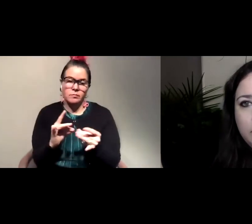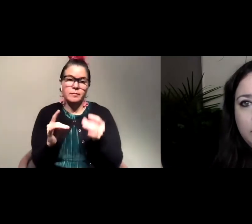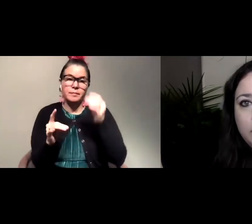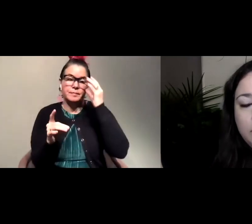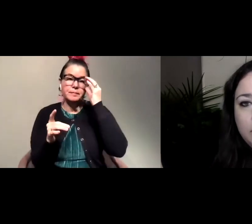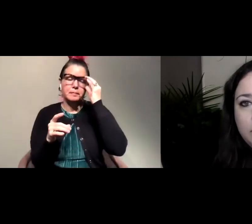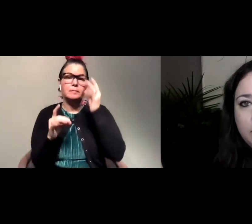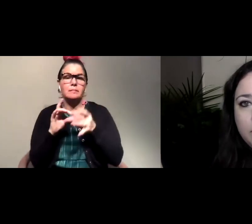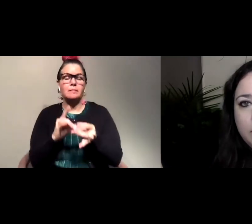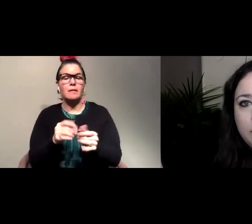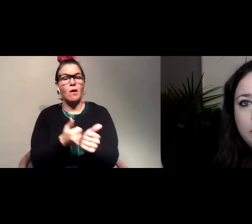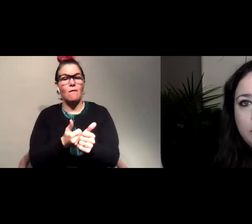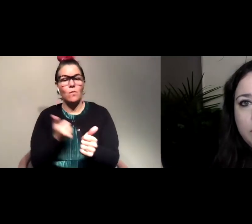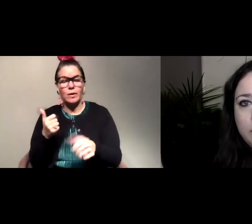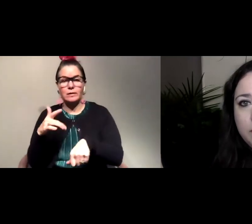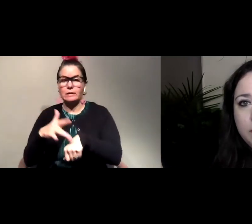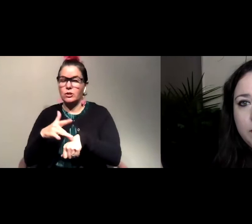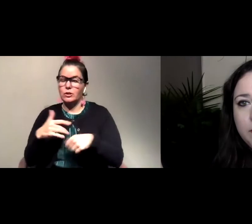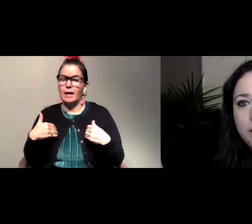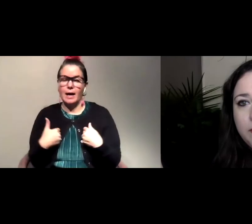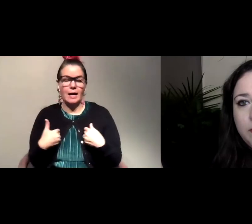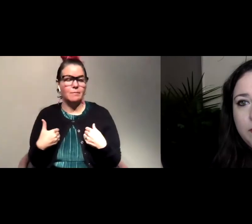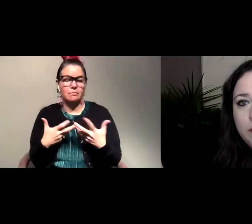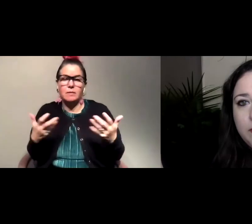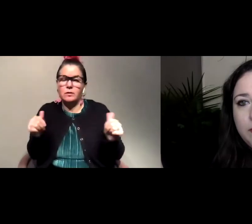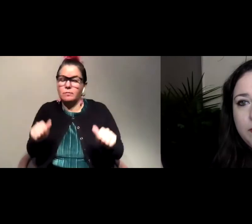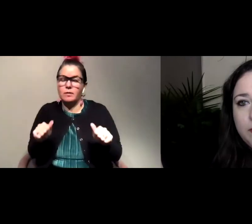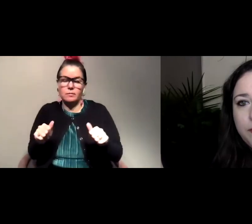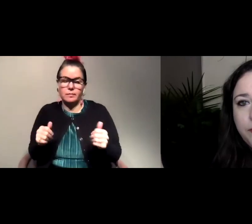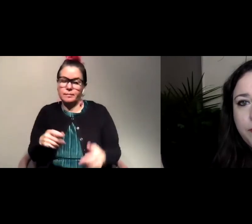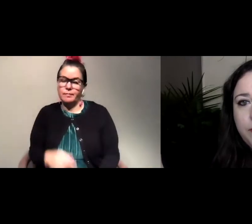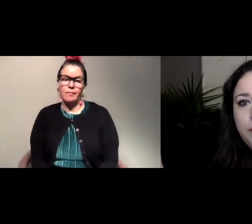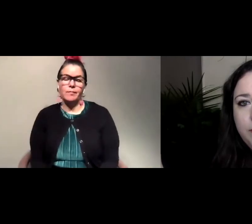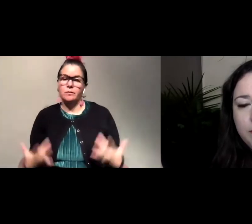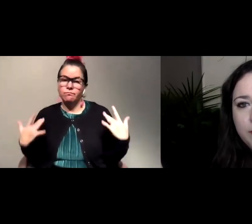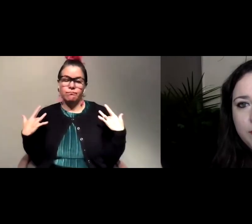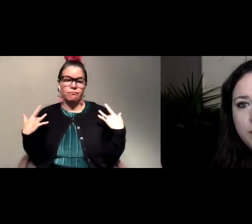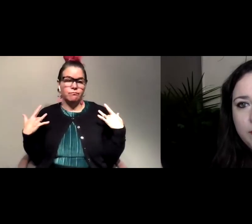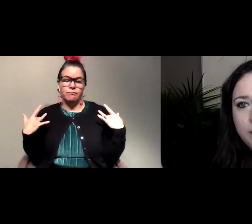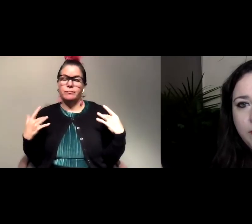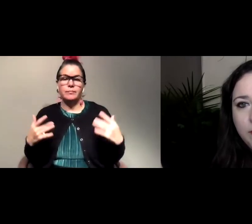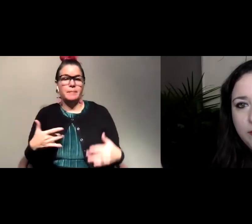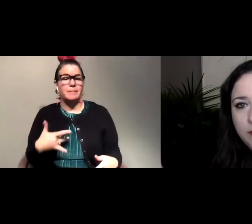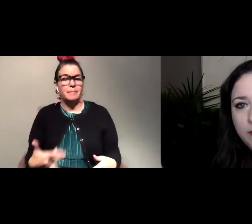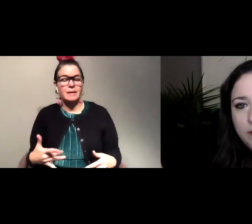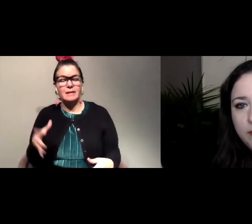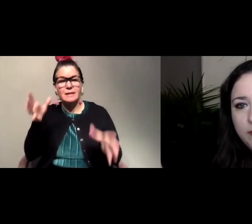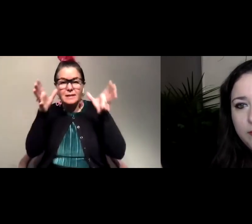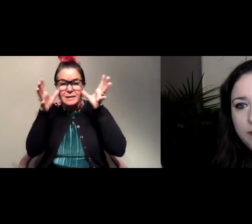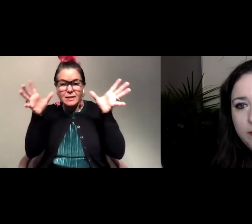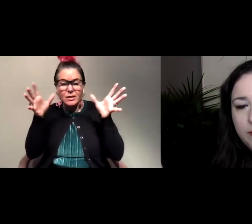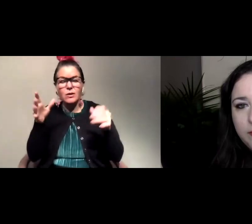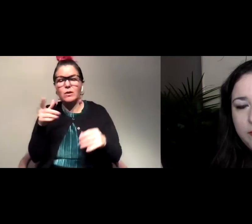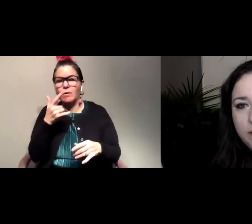avoiding touching animals as much as possible and so a lot of the times especially with deer it will look